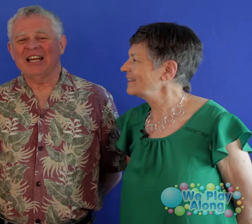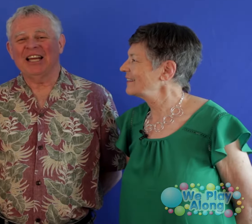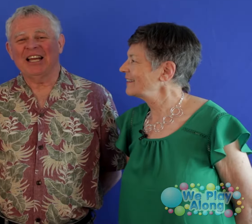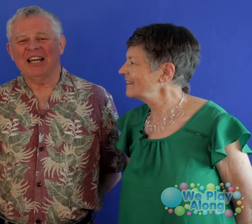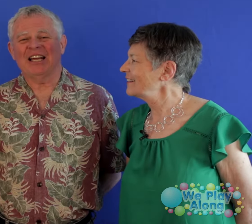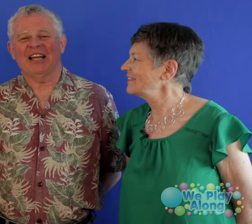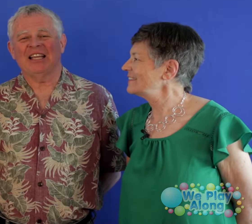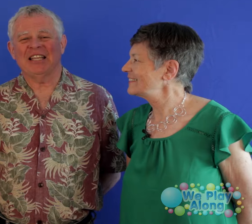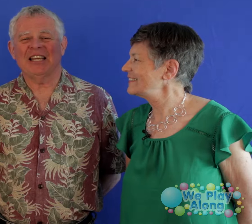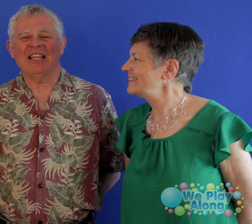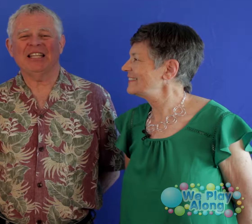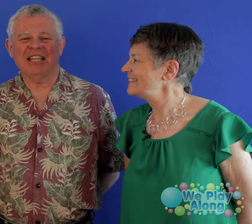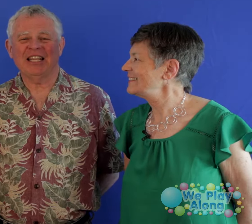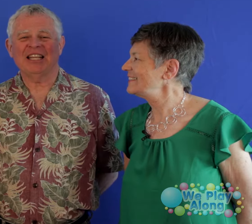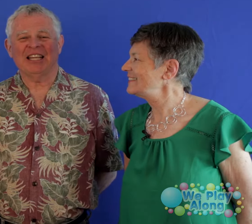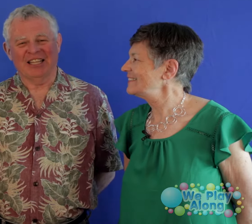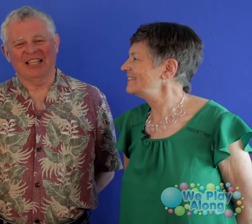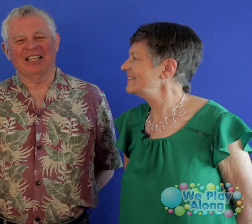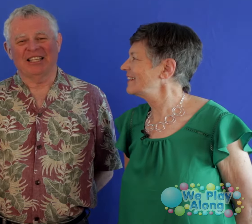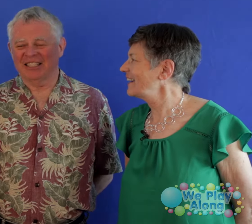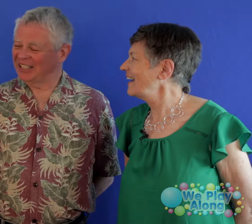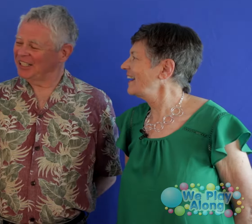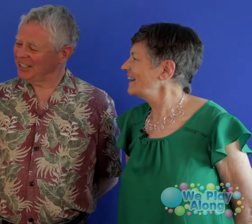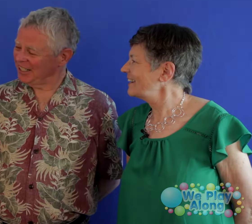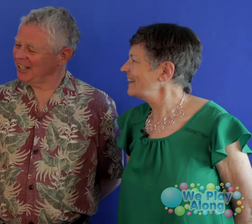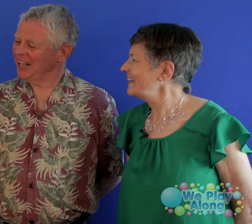Cougaburra sits in the Old Gum Tree.